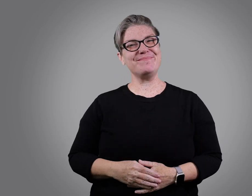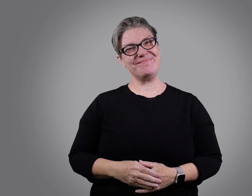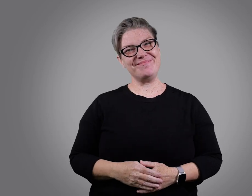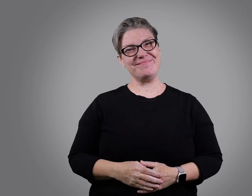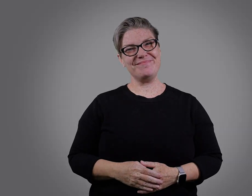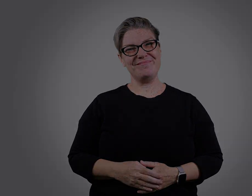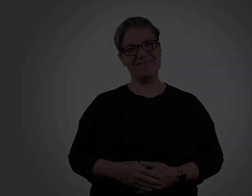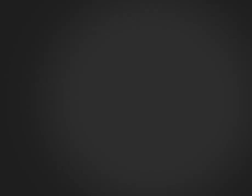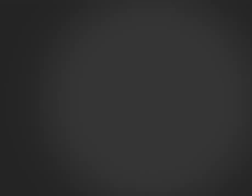Music by